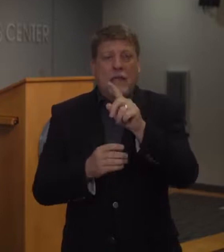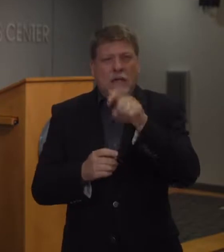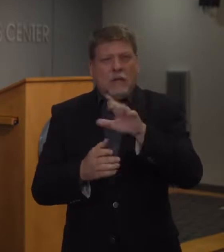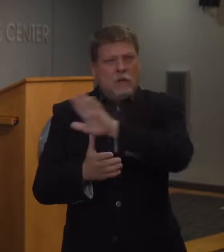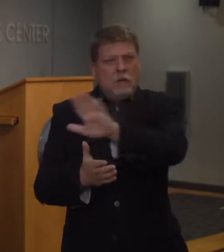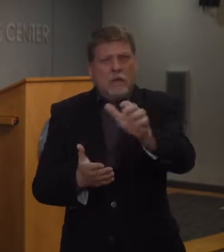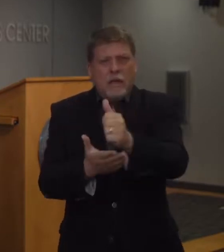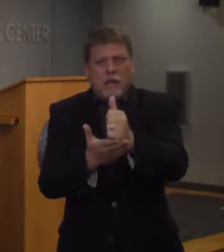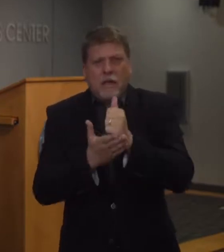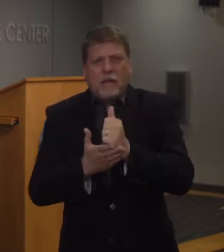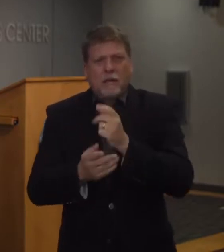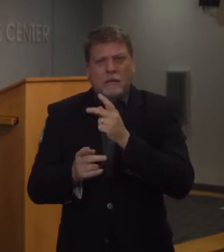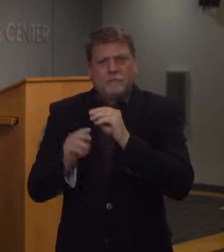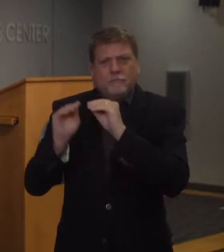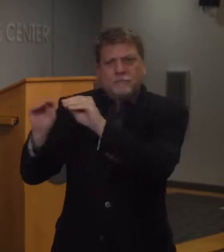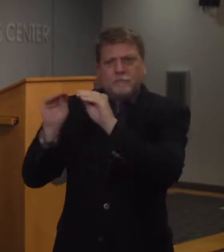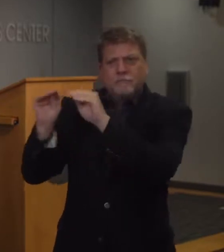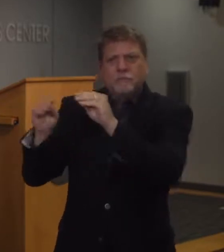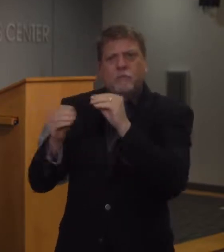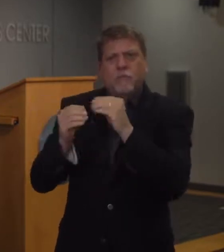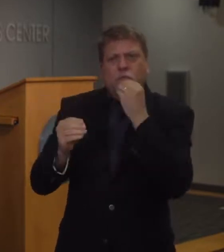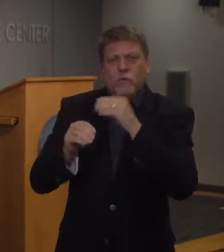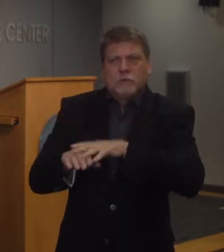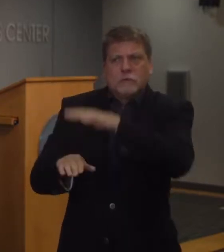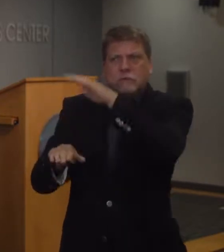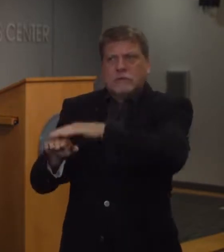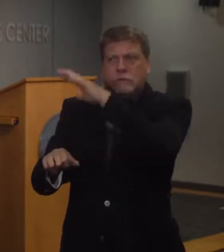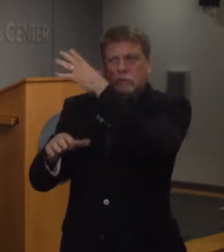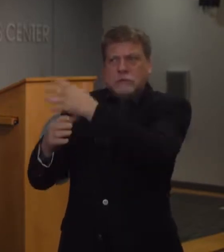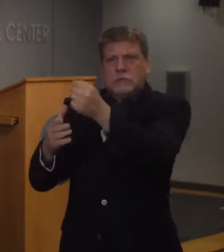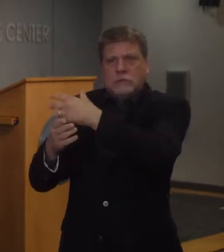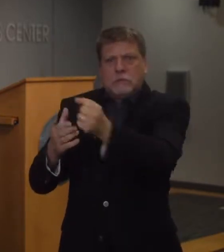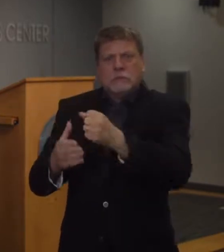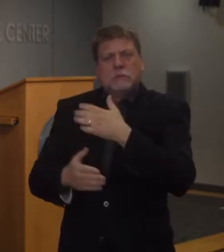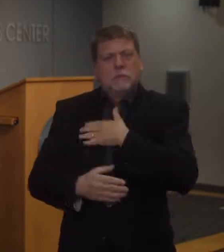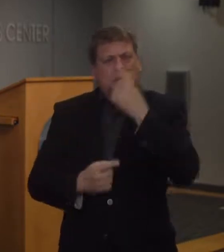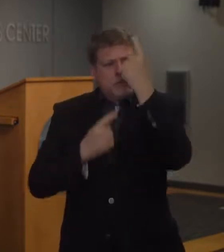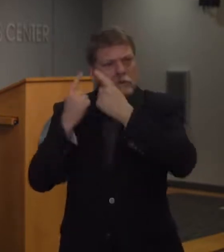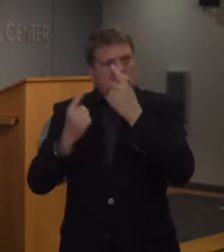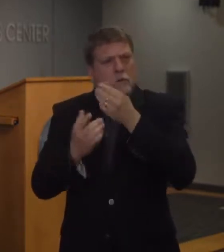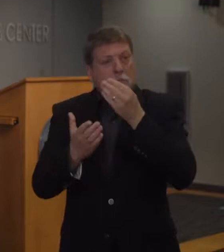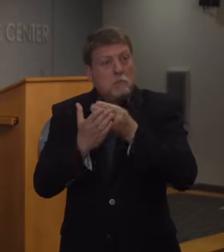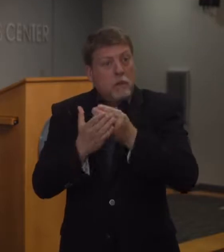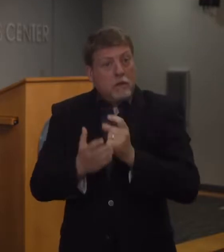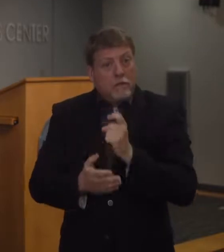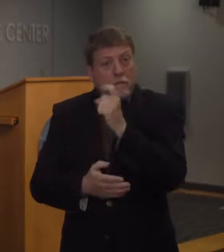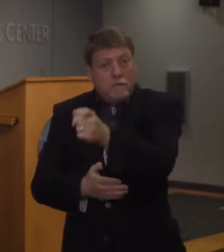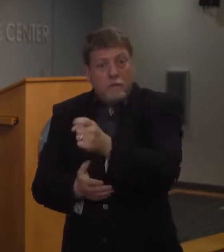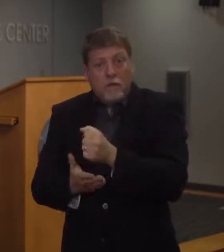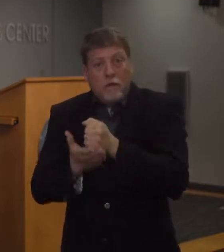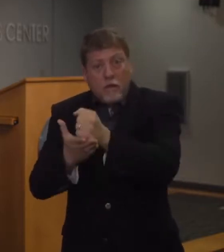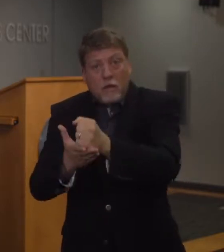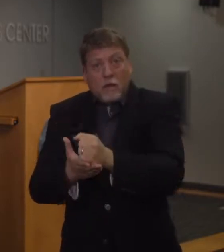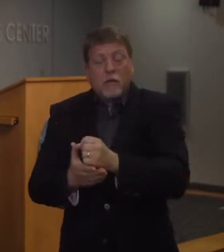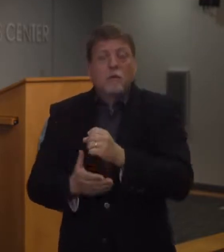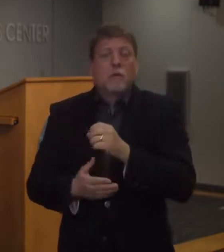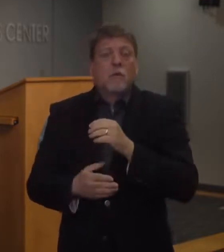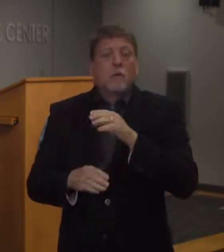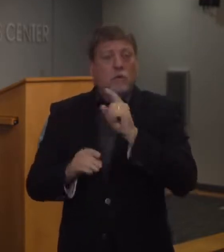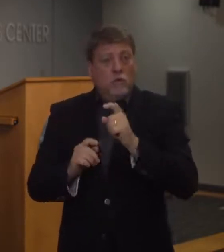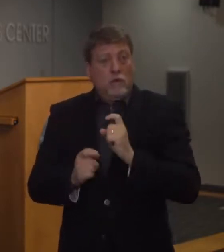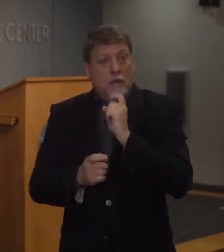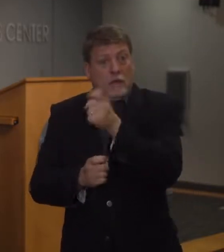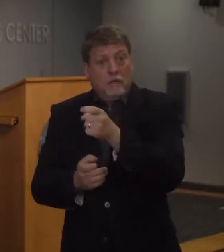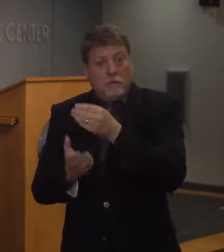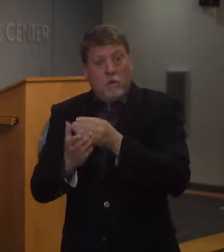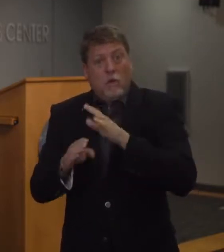help to keep their shelves stocked during this time of high demand. Please consider a financial contribution to your local food bank, which you